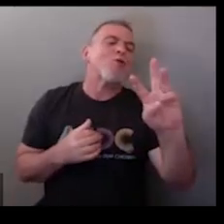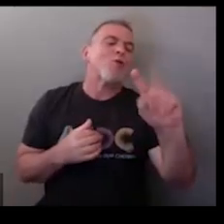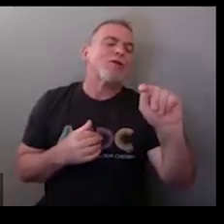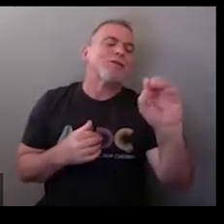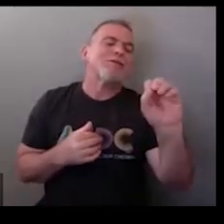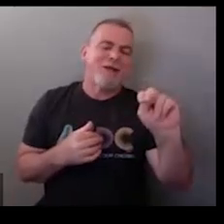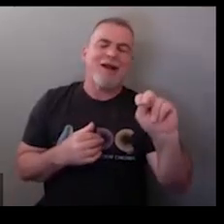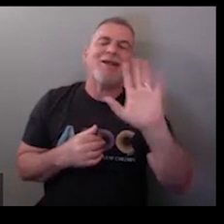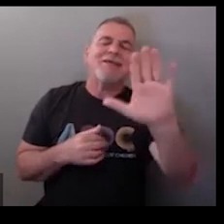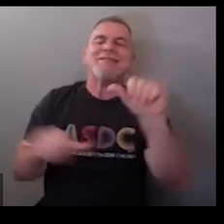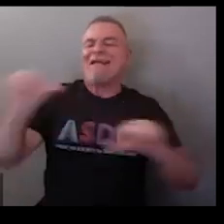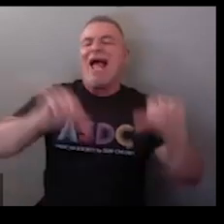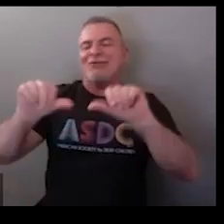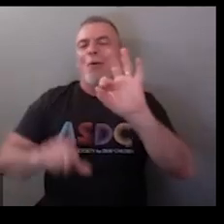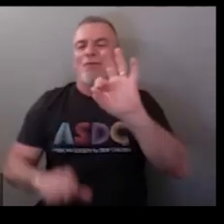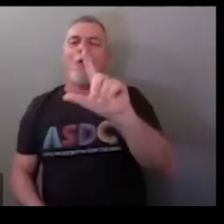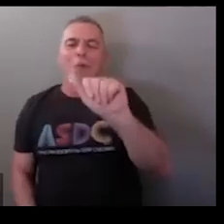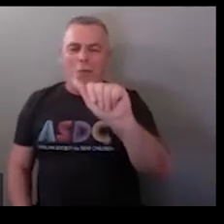yeah you would then spell that